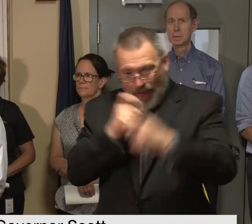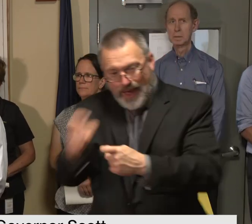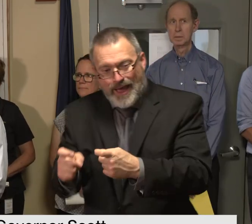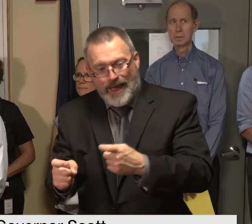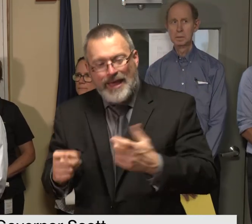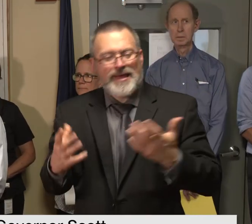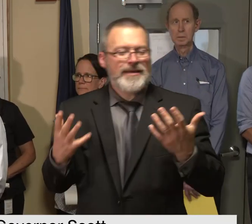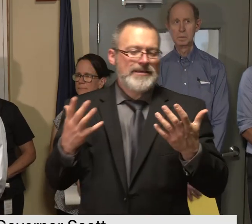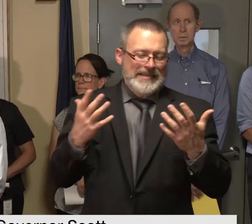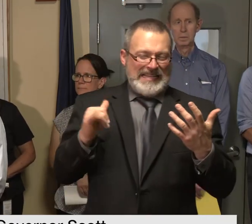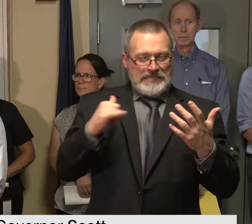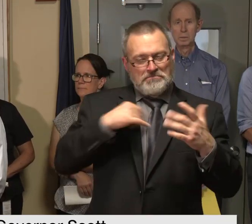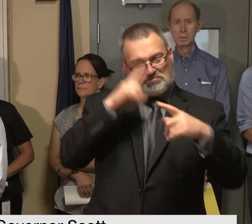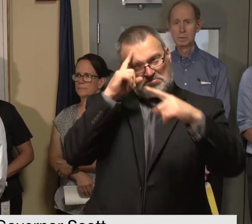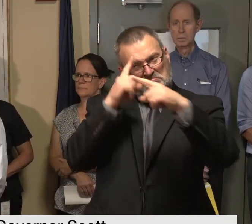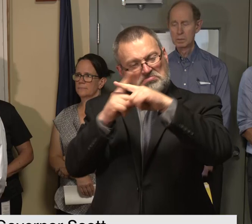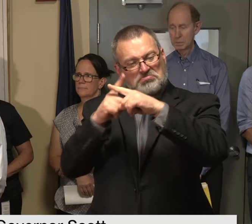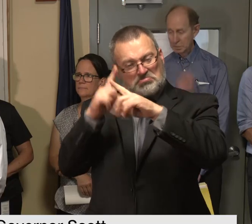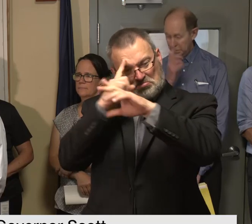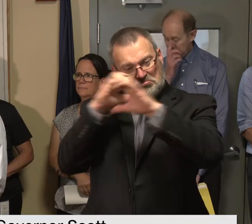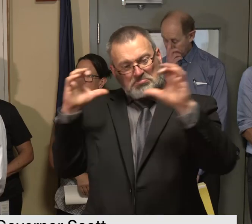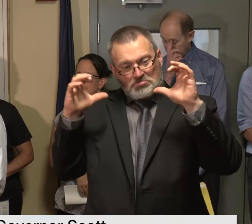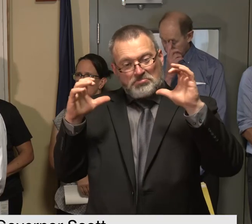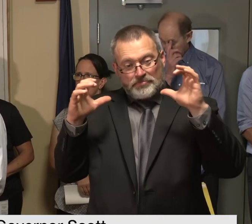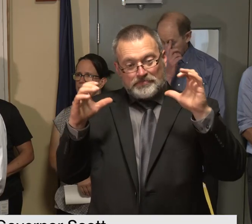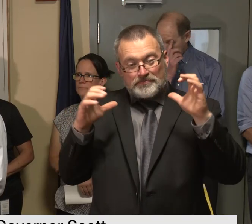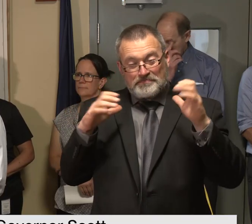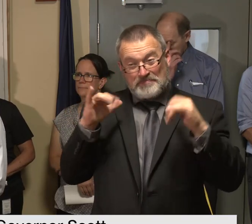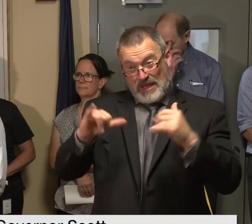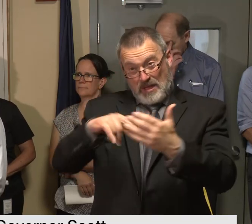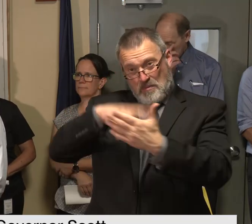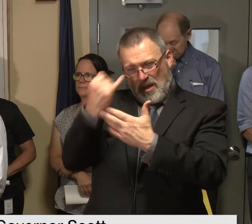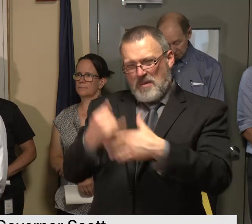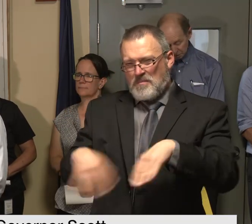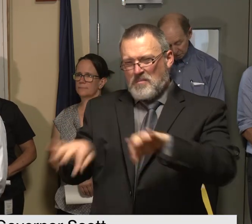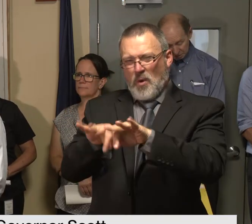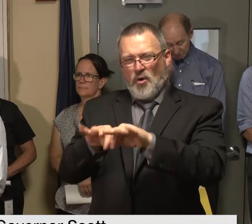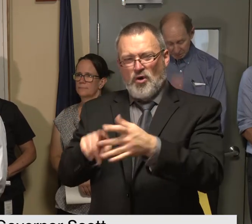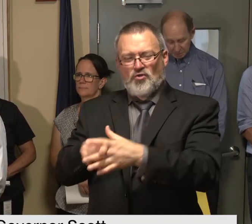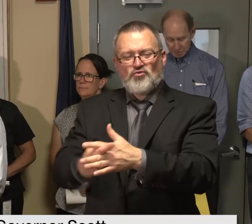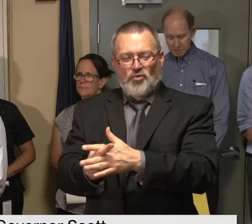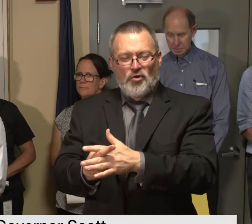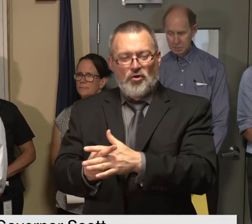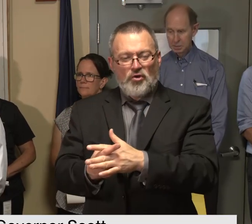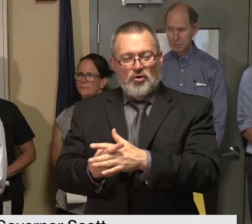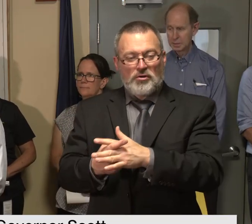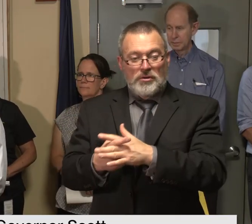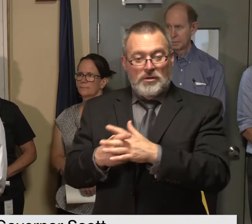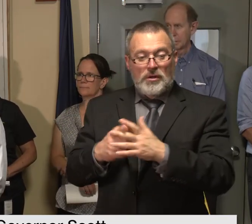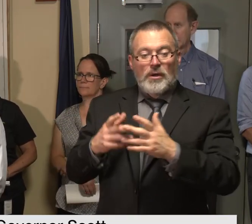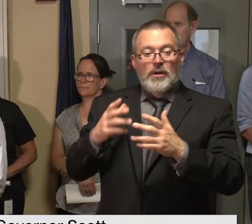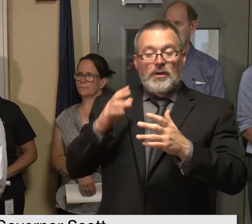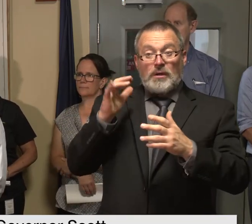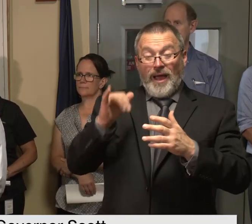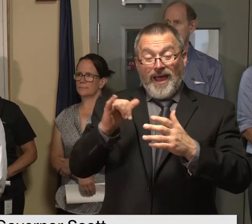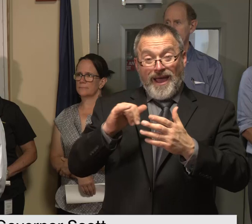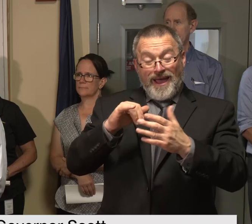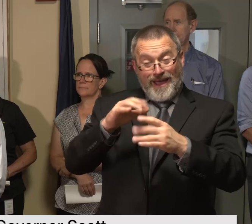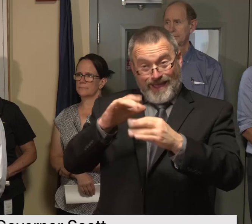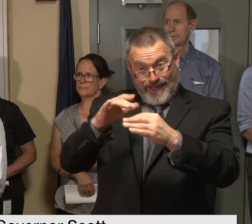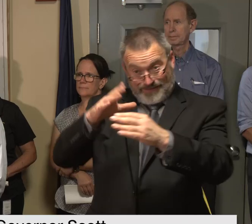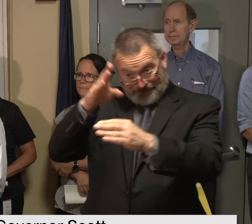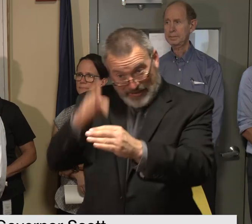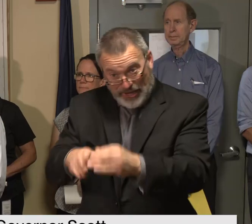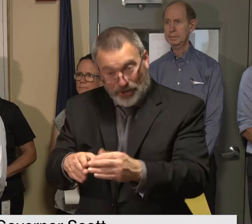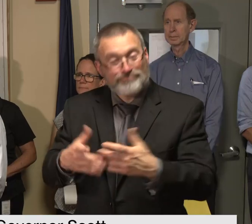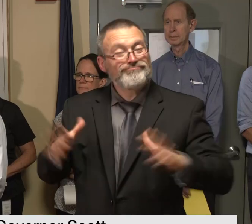couple of those will get us started it won't be all done in one you know one shot it'll have to